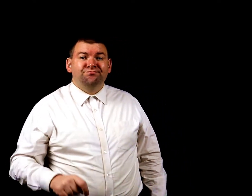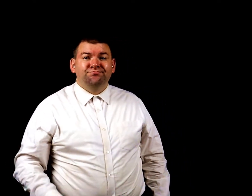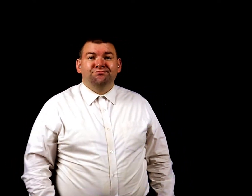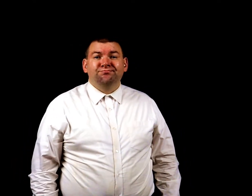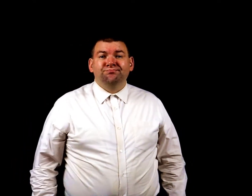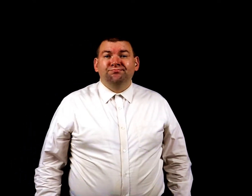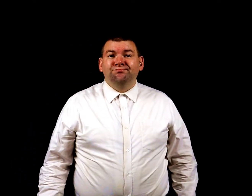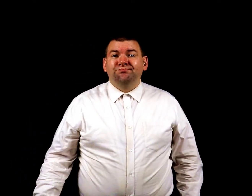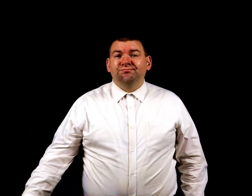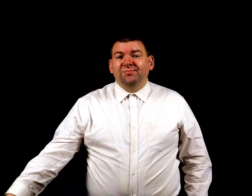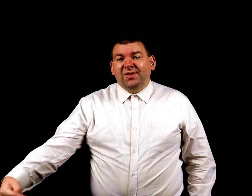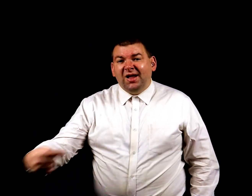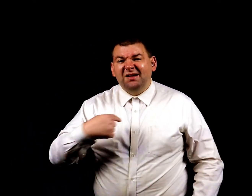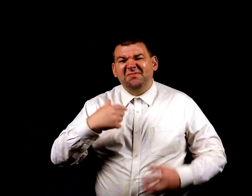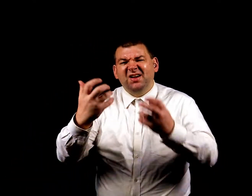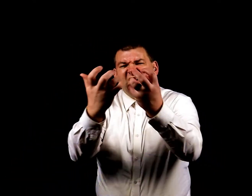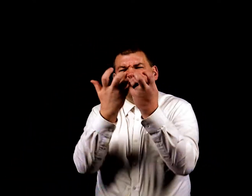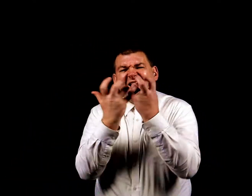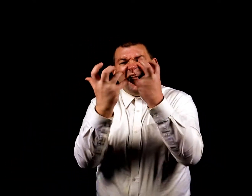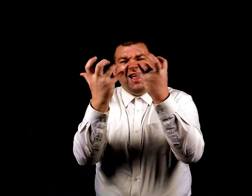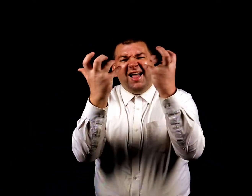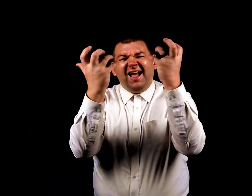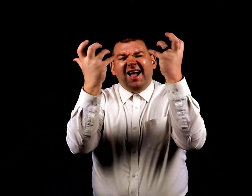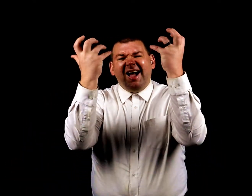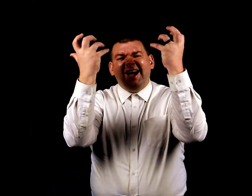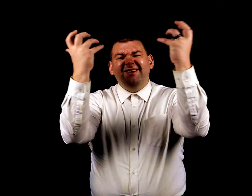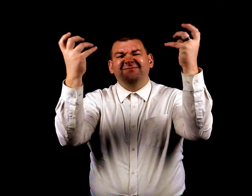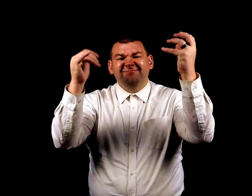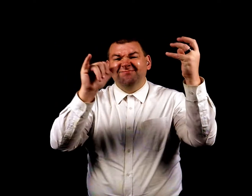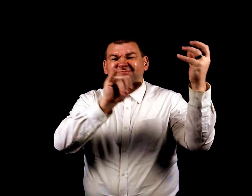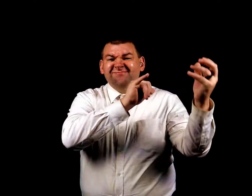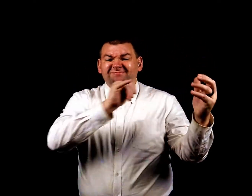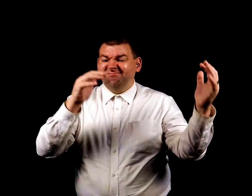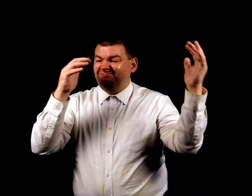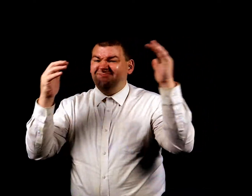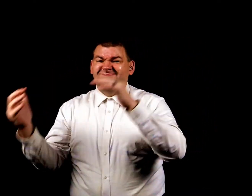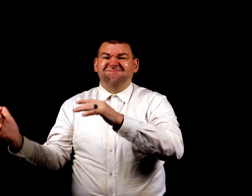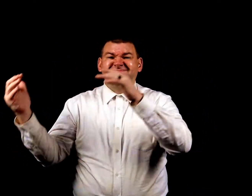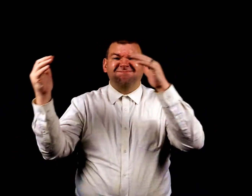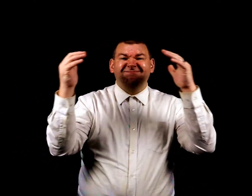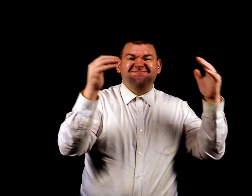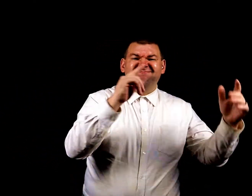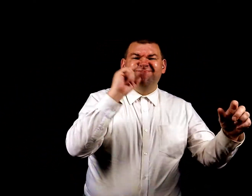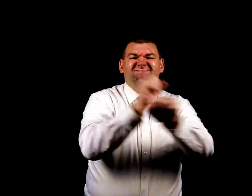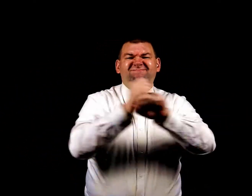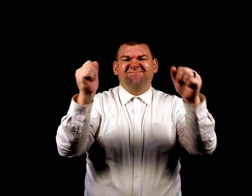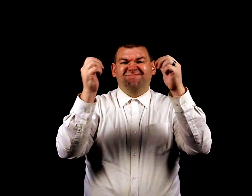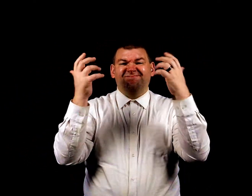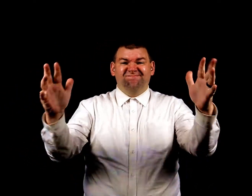I'm gonna shout like the battle is over